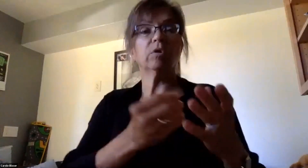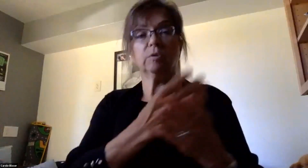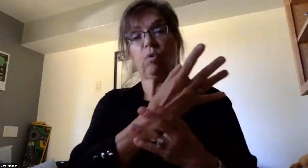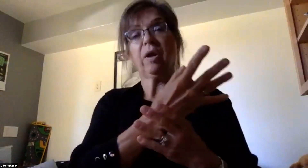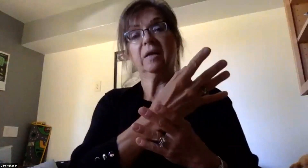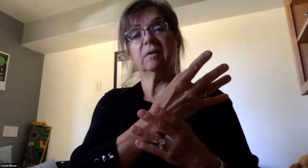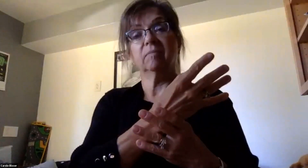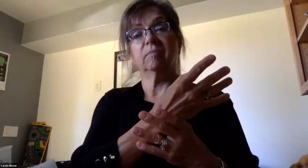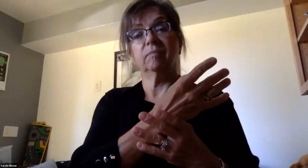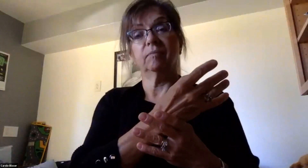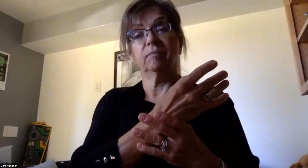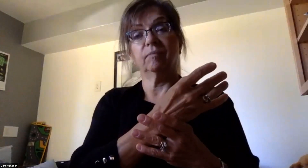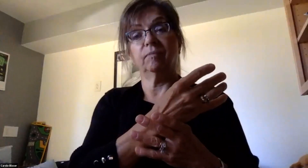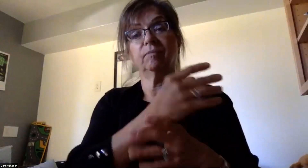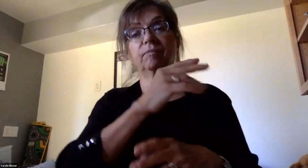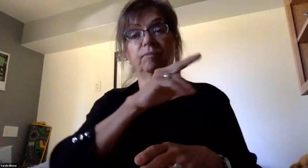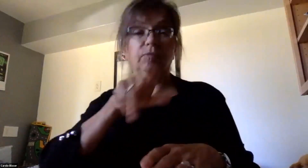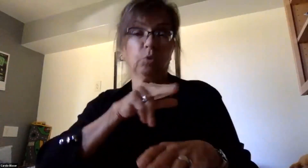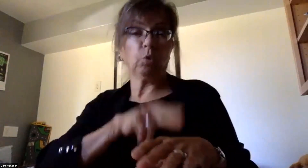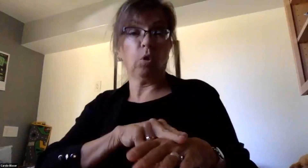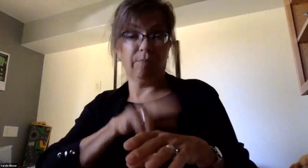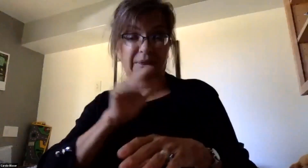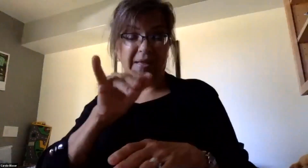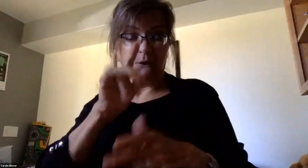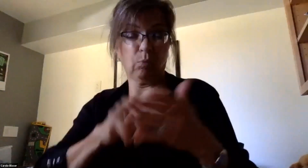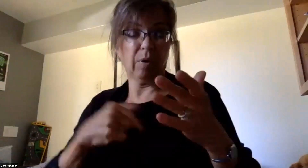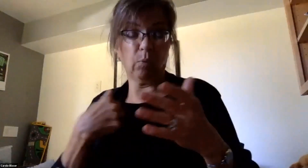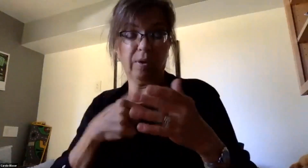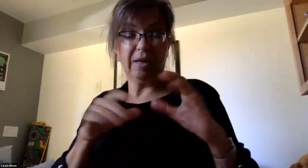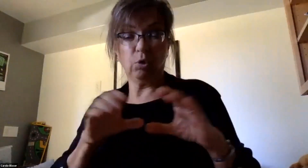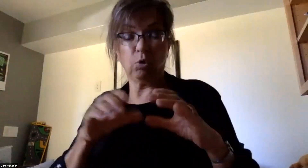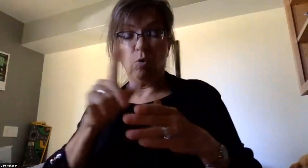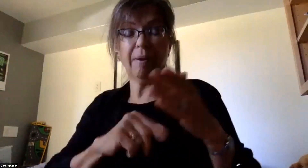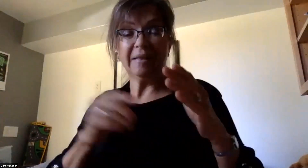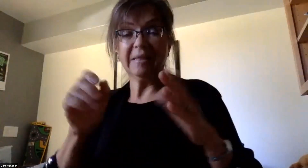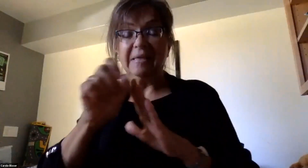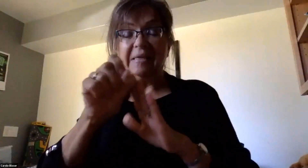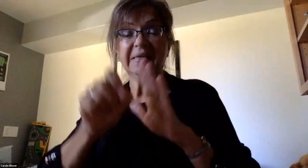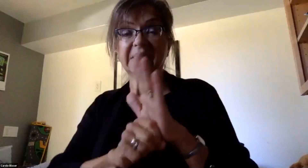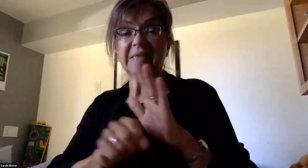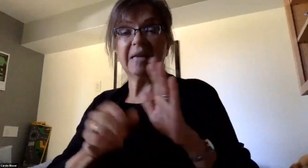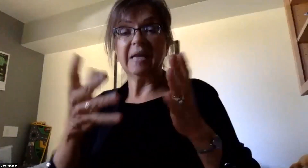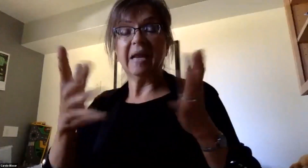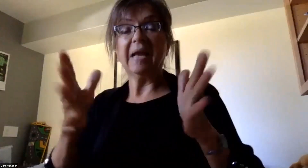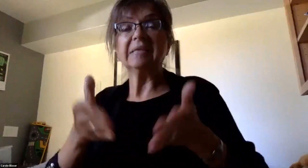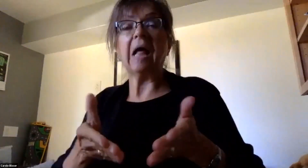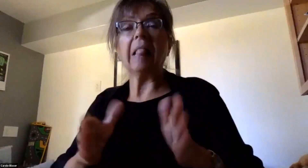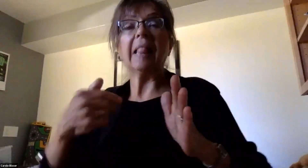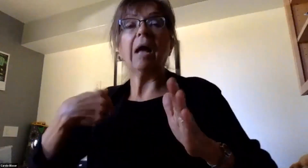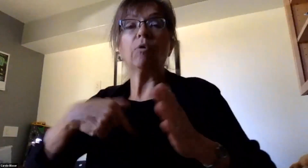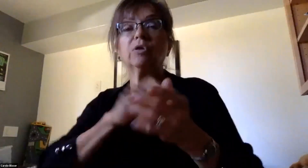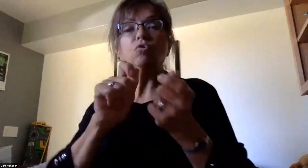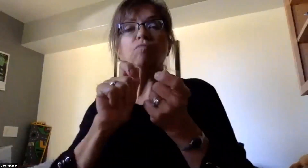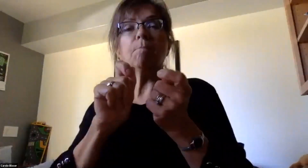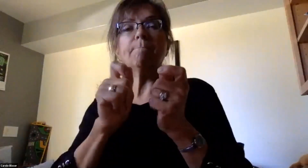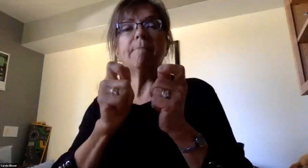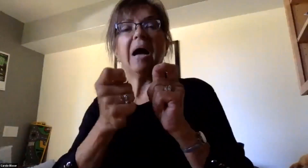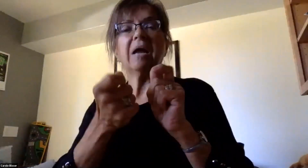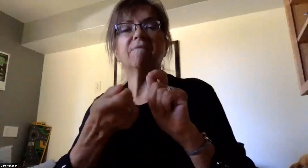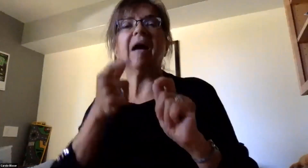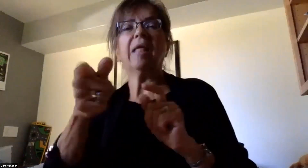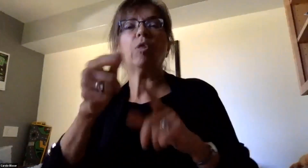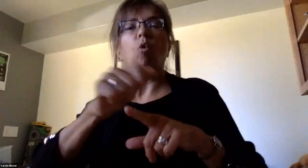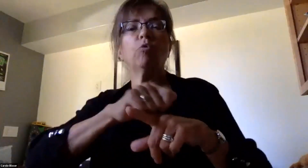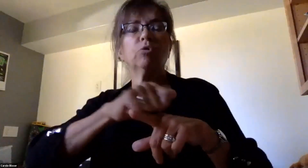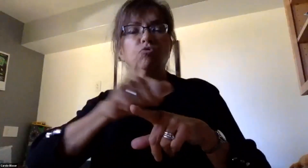is typical of what we do. But the state has allowed us to modify those drills. Those modifications